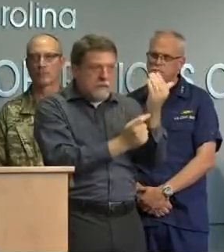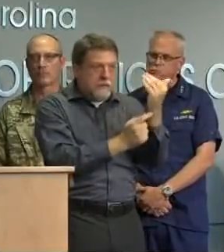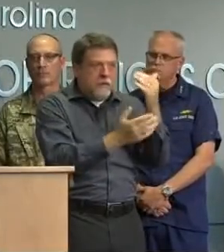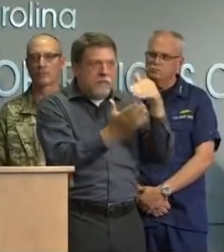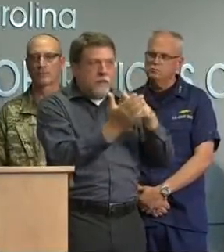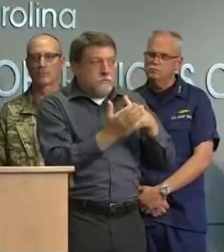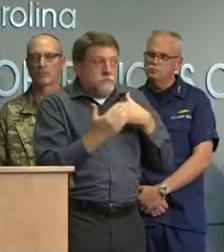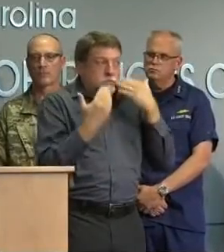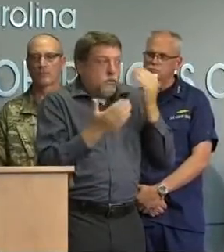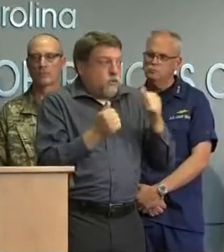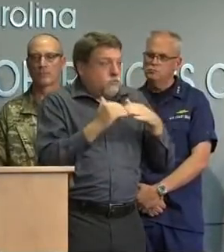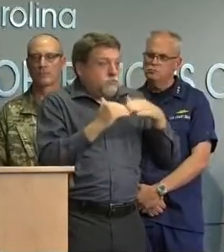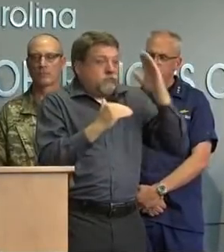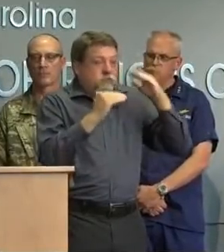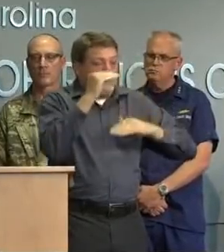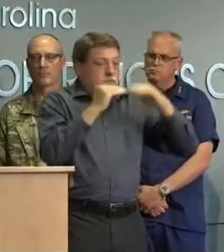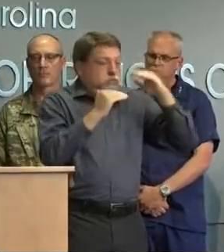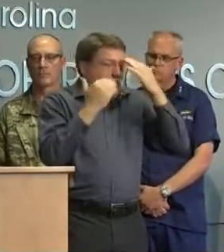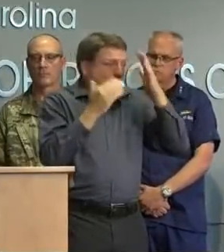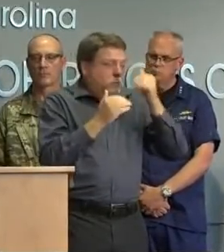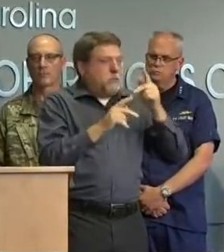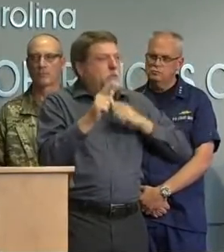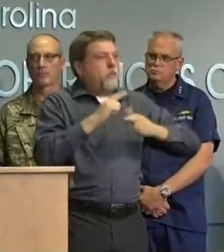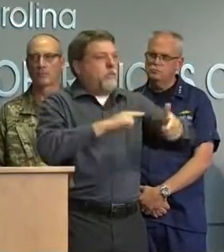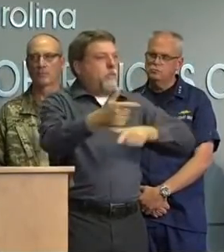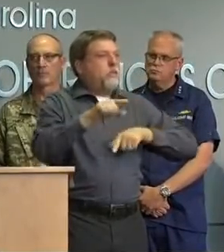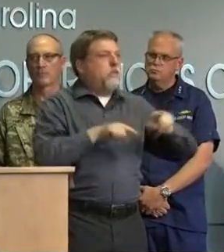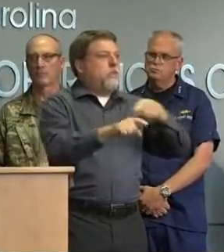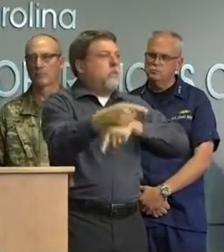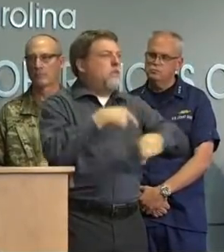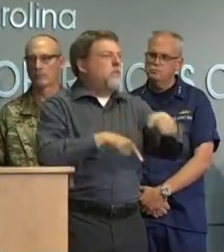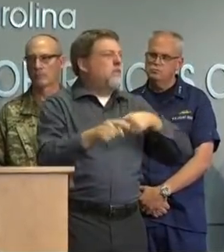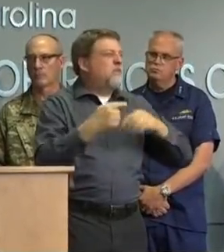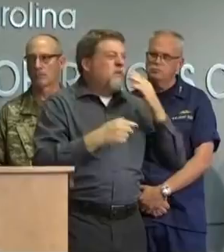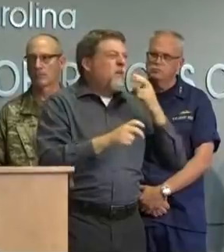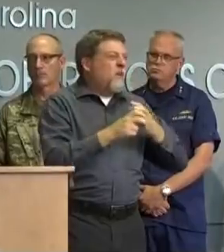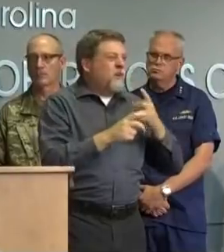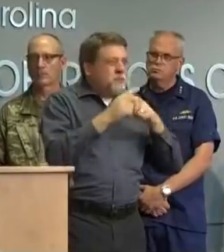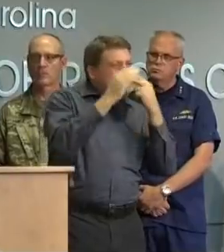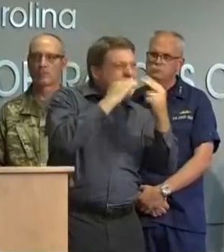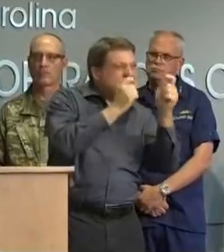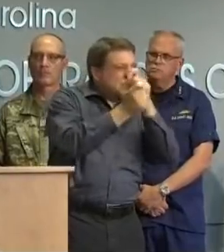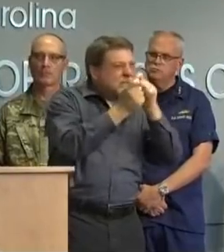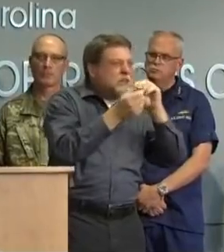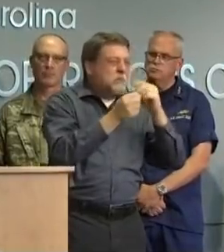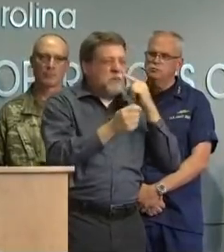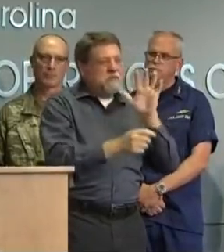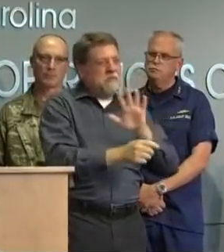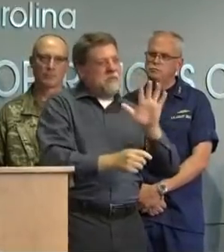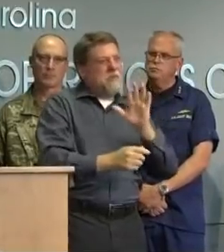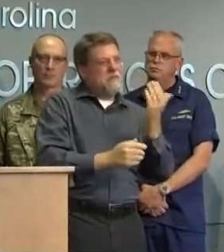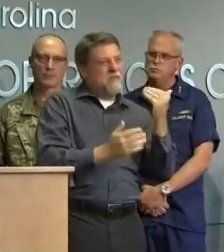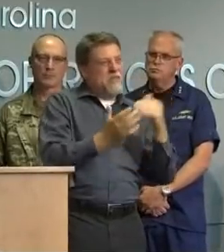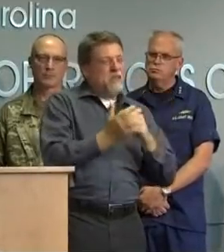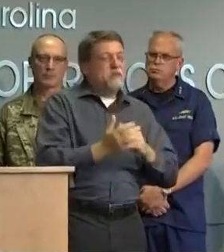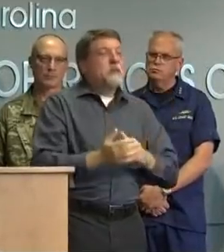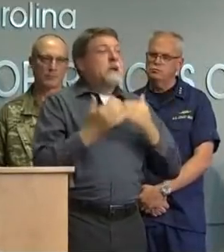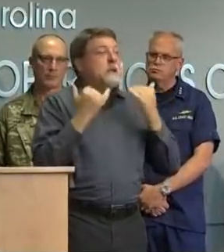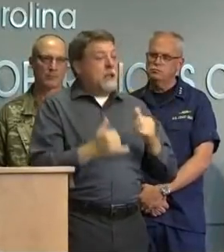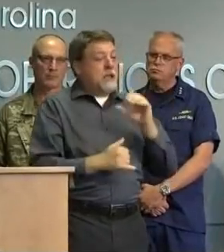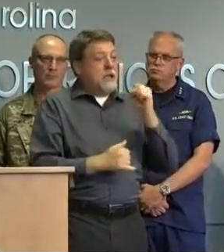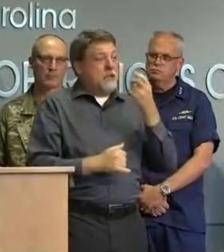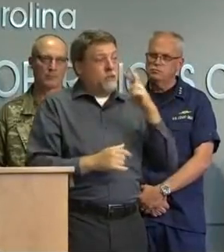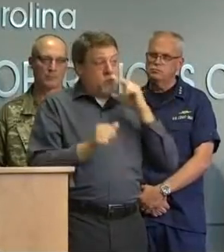hazard we're also working with our federal partners on developing temporary housing strategies as needed when